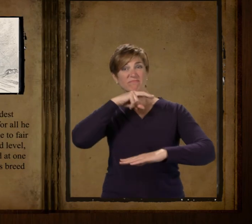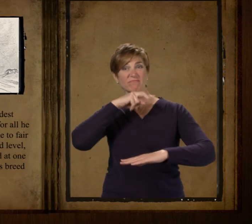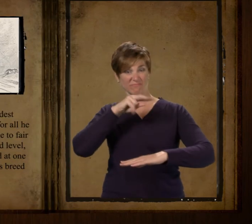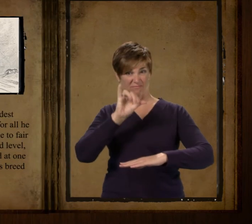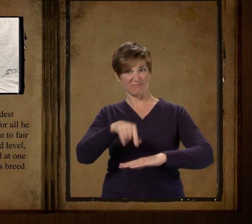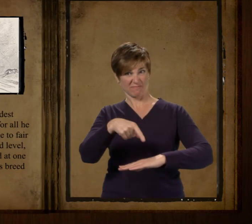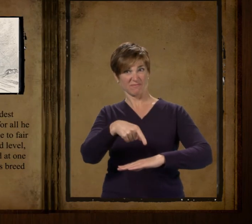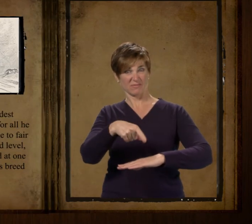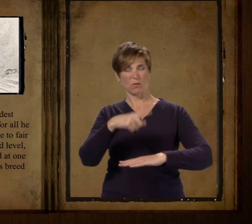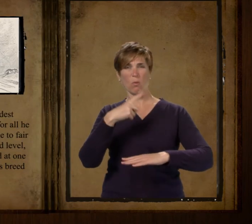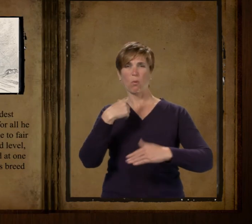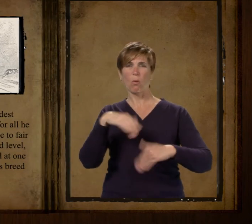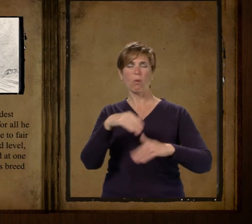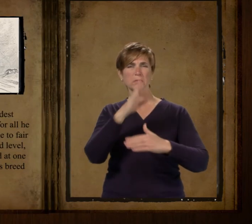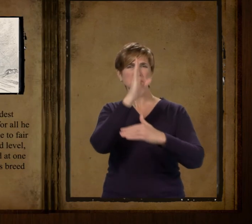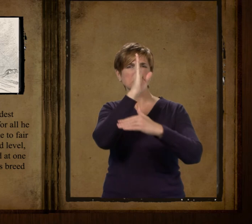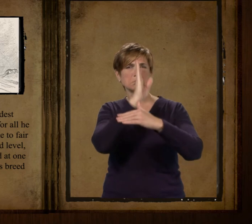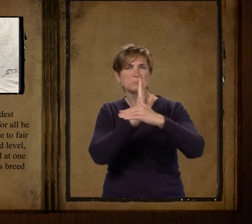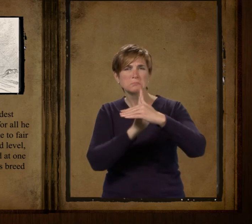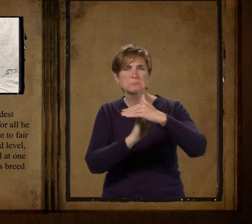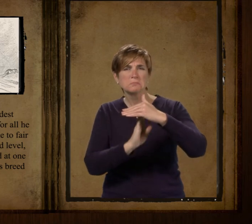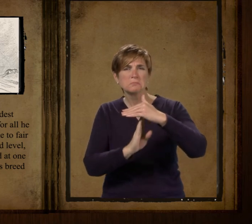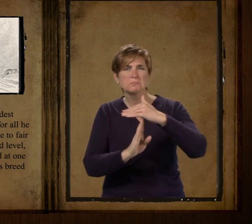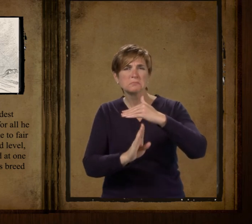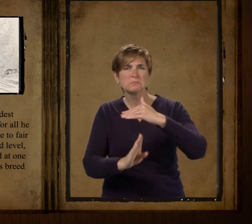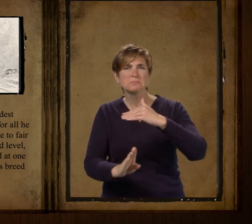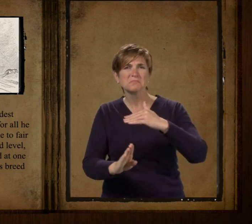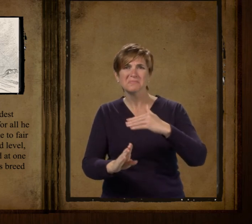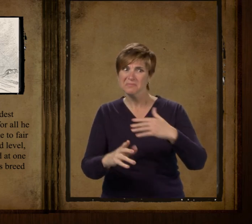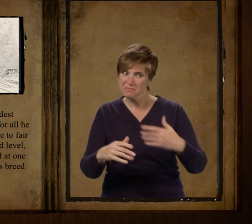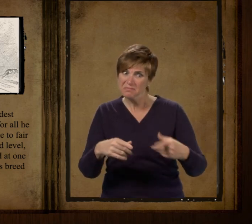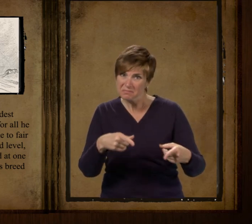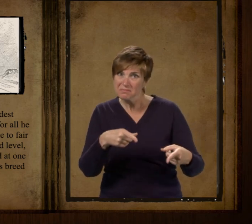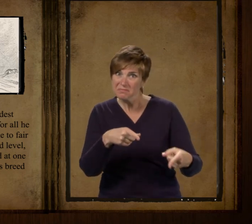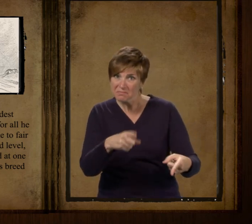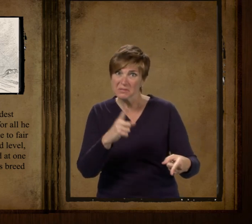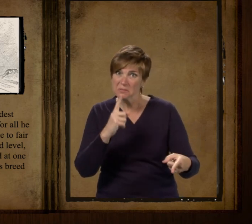You never see a frog so modest and straightforward as he was